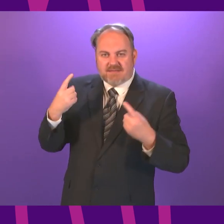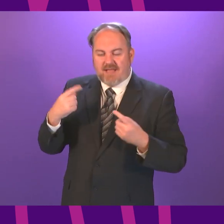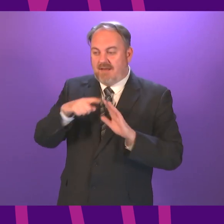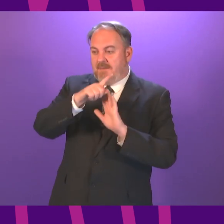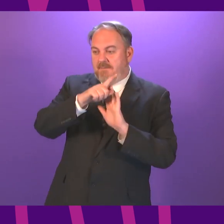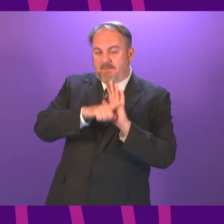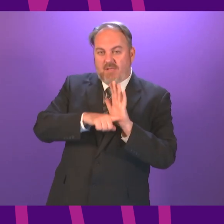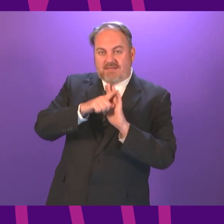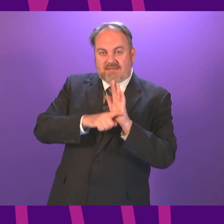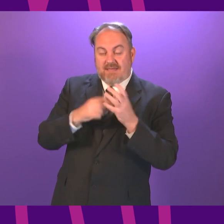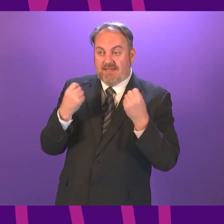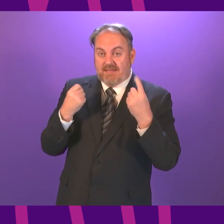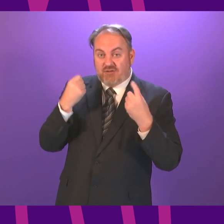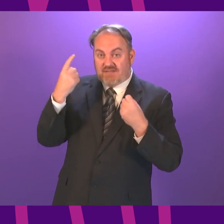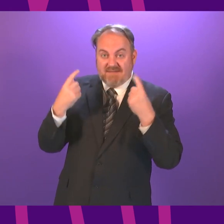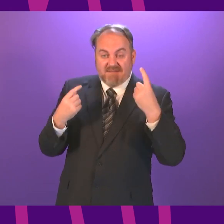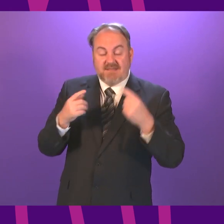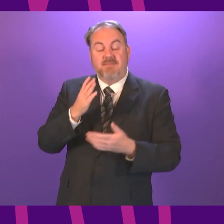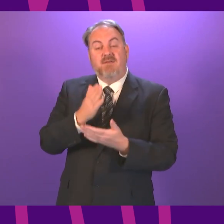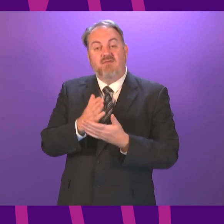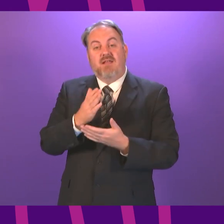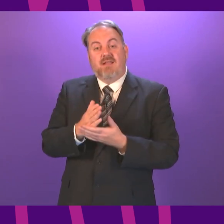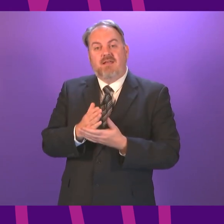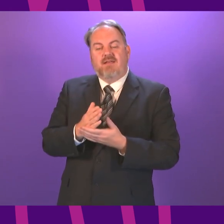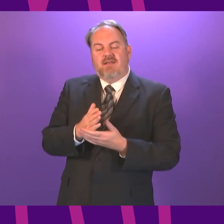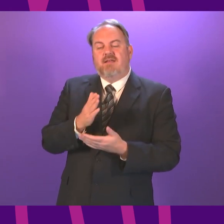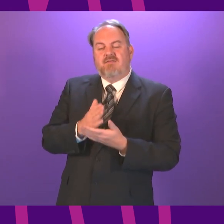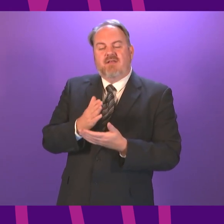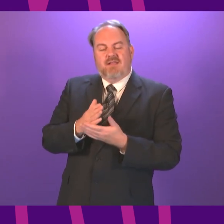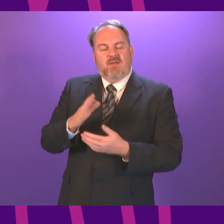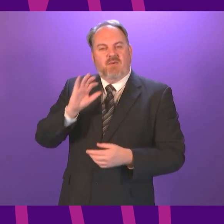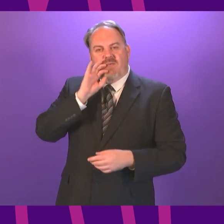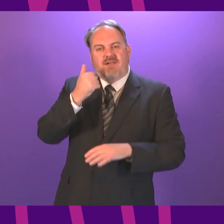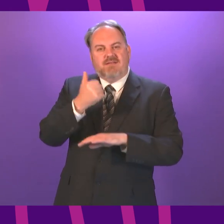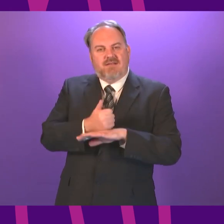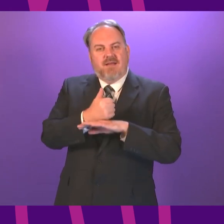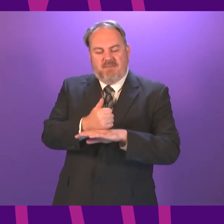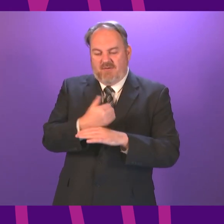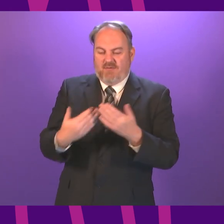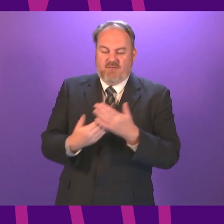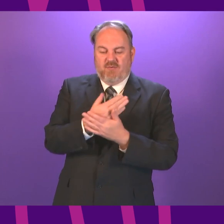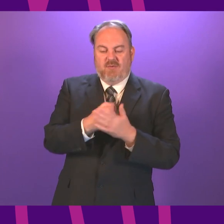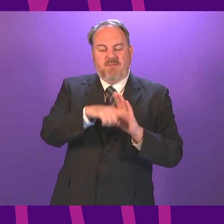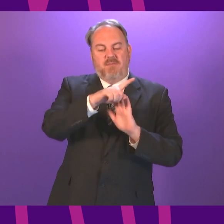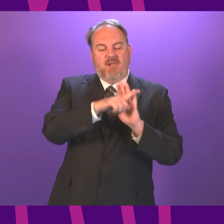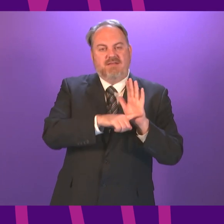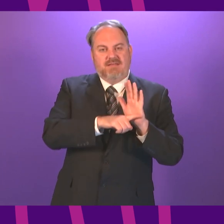initiatives that I hope will find their way into not just the policy programme of this government many of them have already done that but the policy